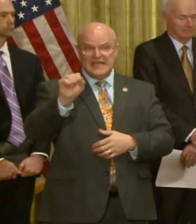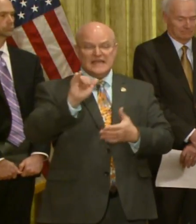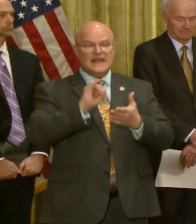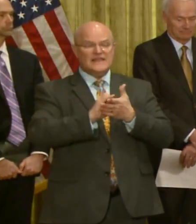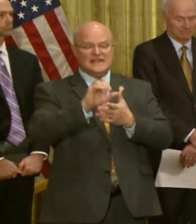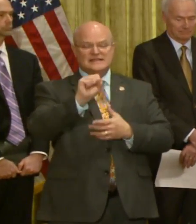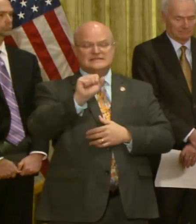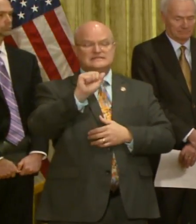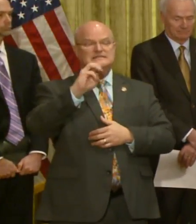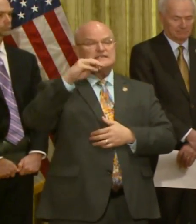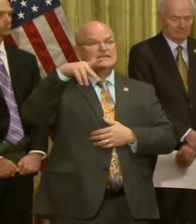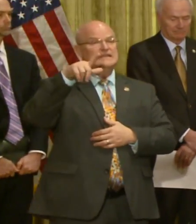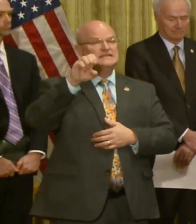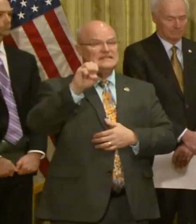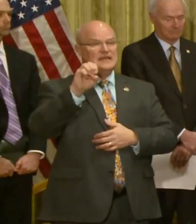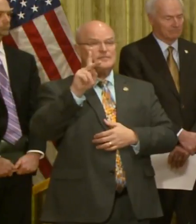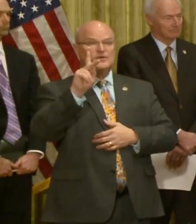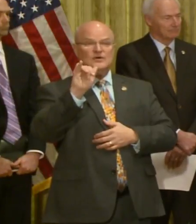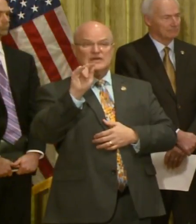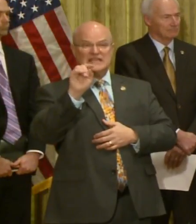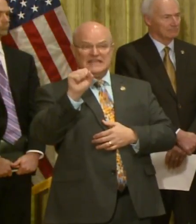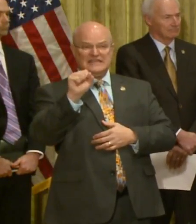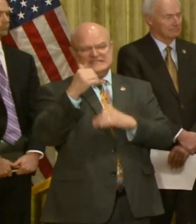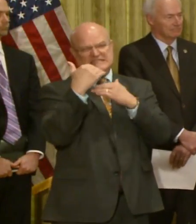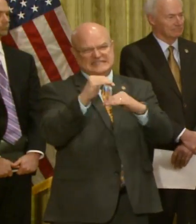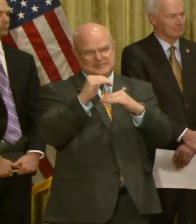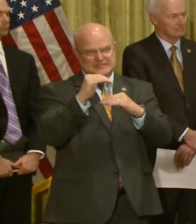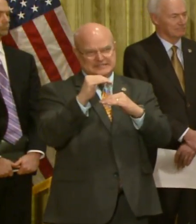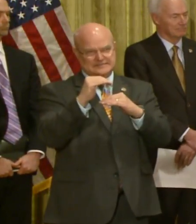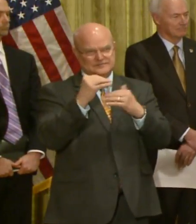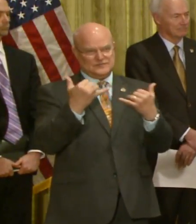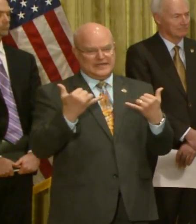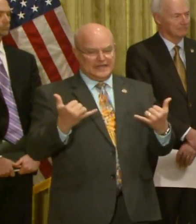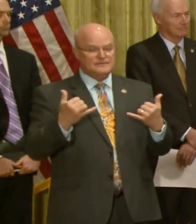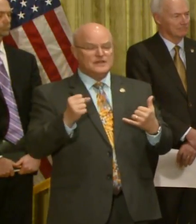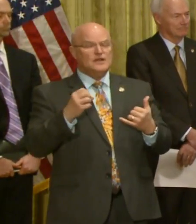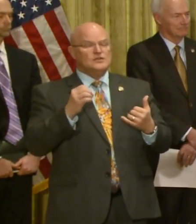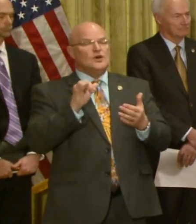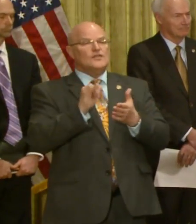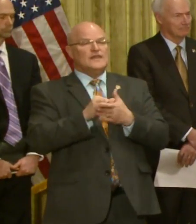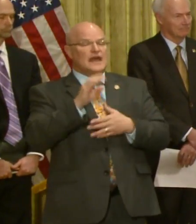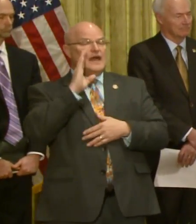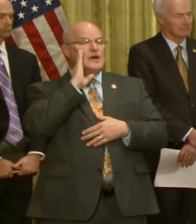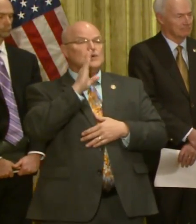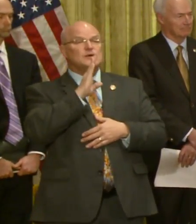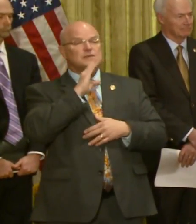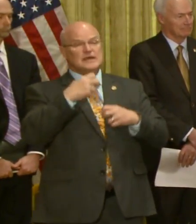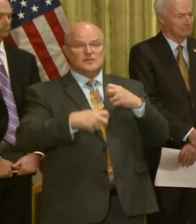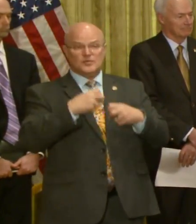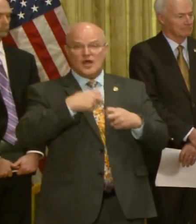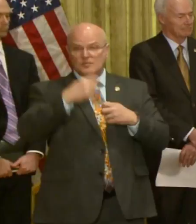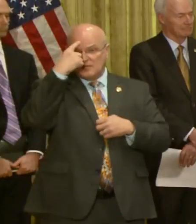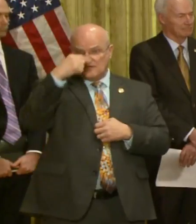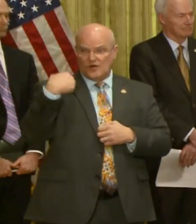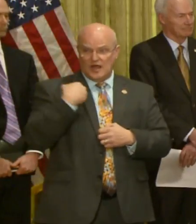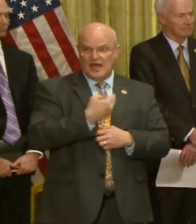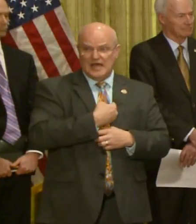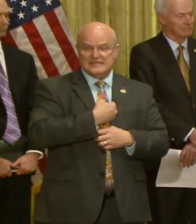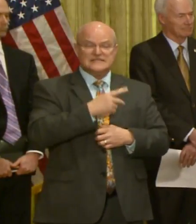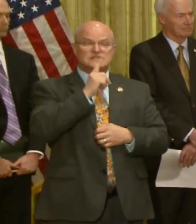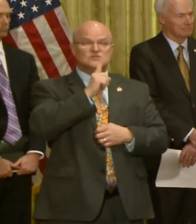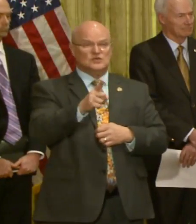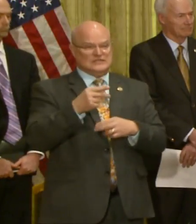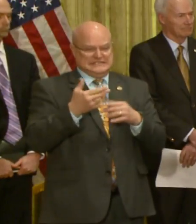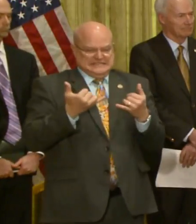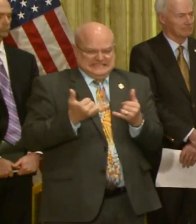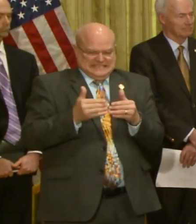sample kits for testing are in limited supply. And that is going to be a problem for us. And certainly